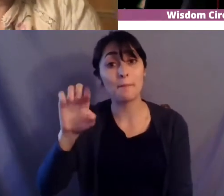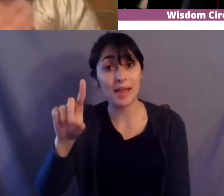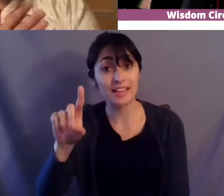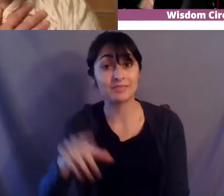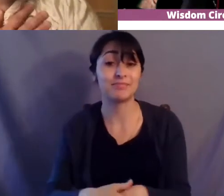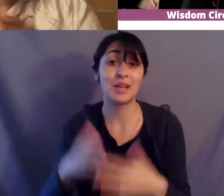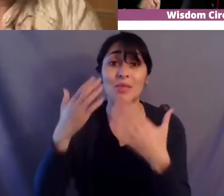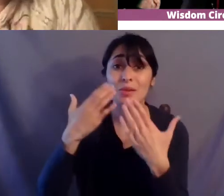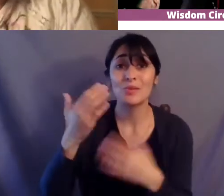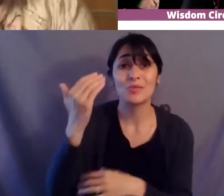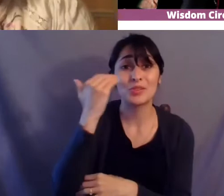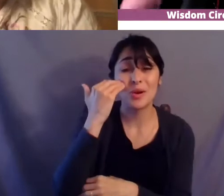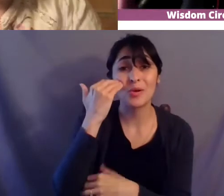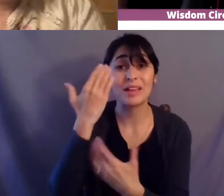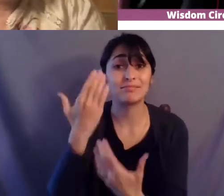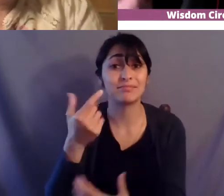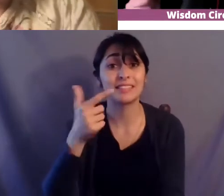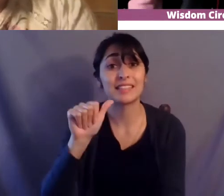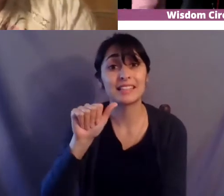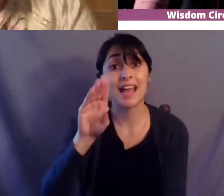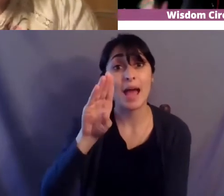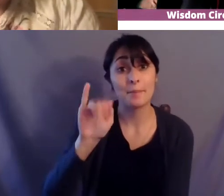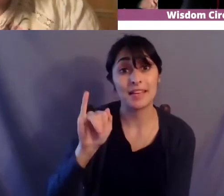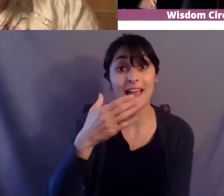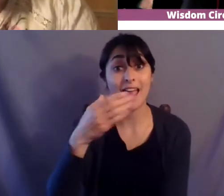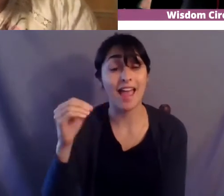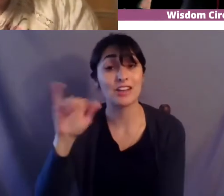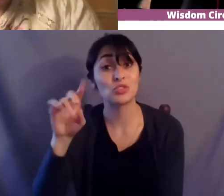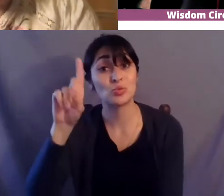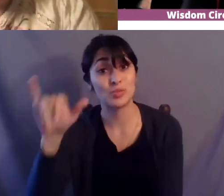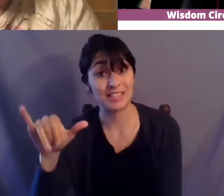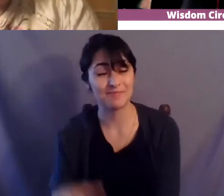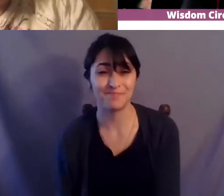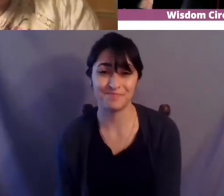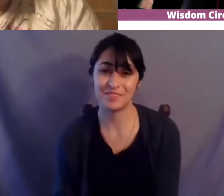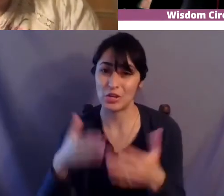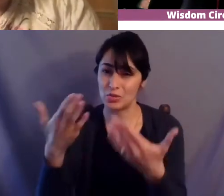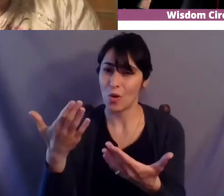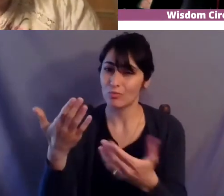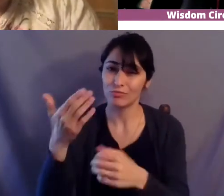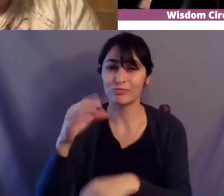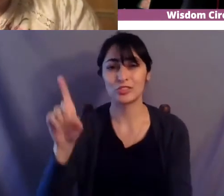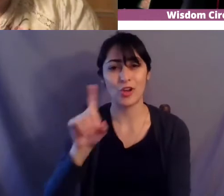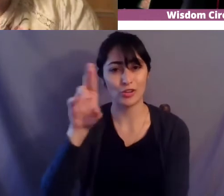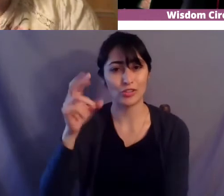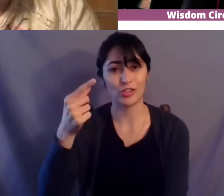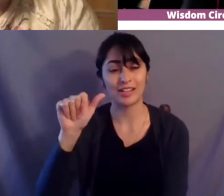so dr gabrielle tayak she is a member of the pesquato